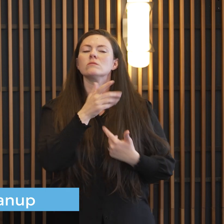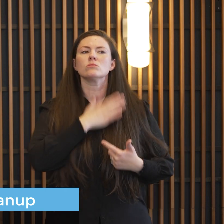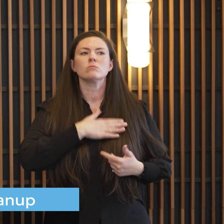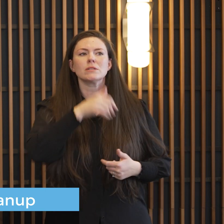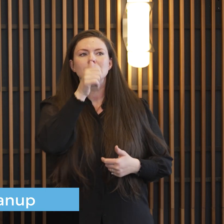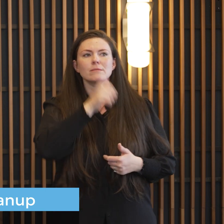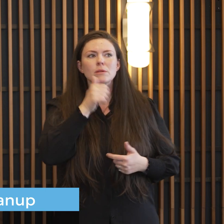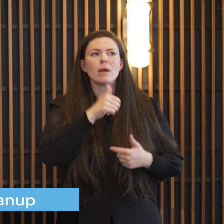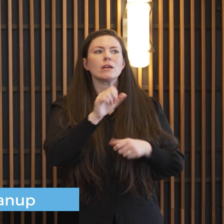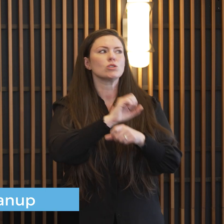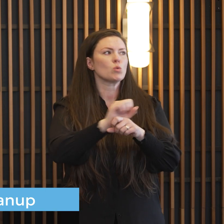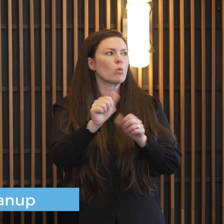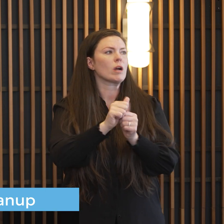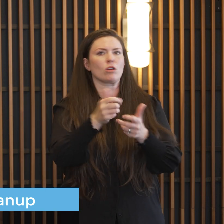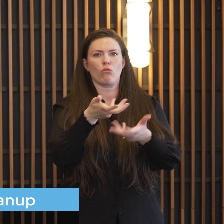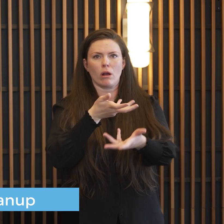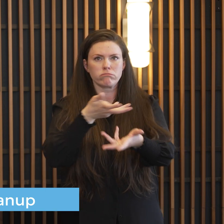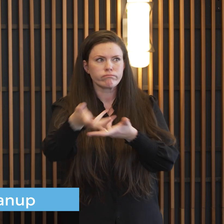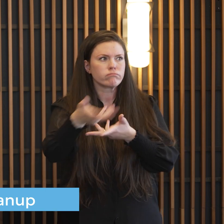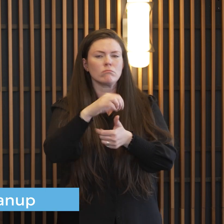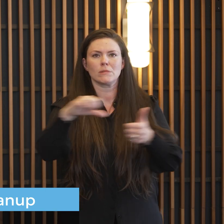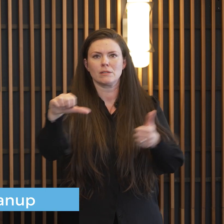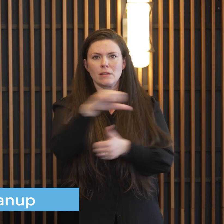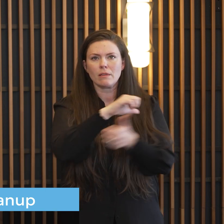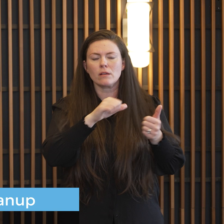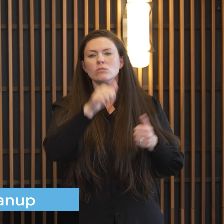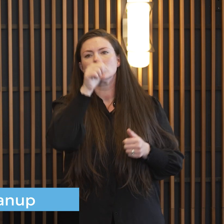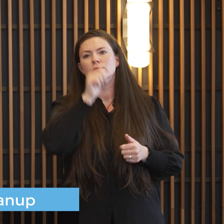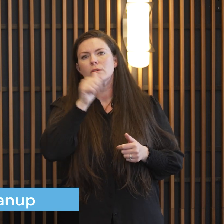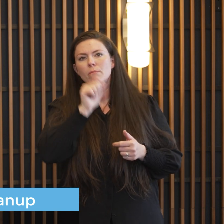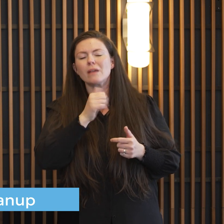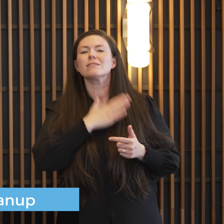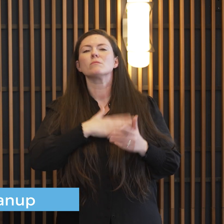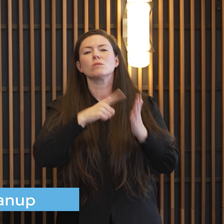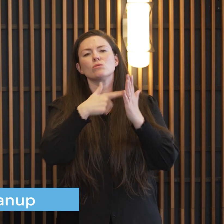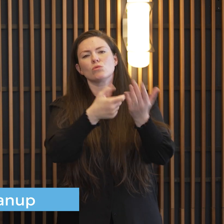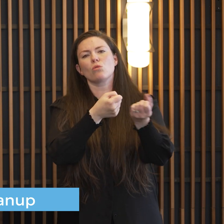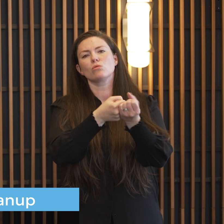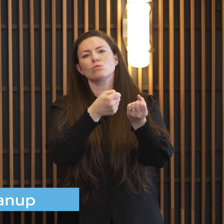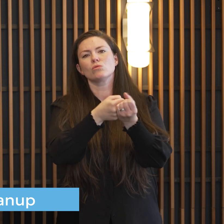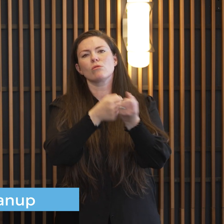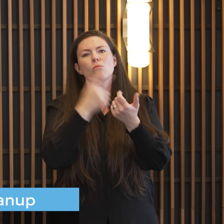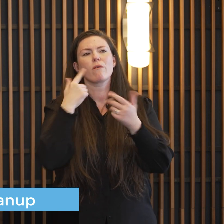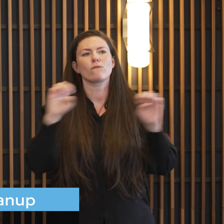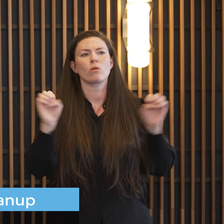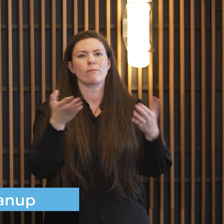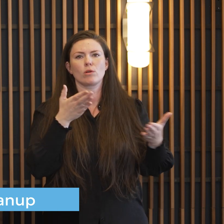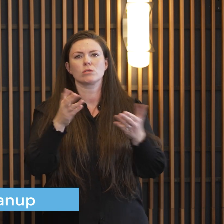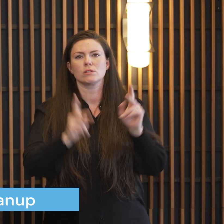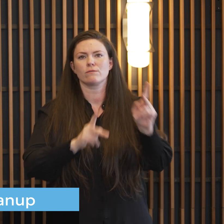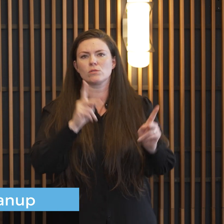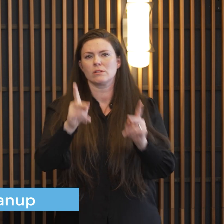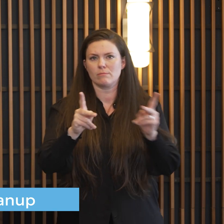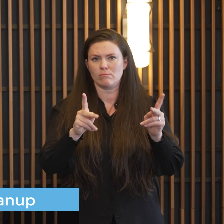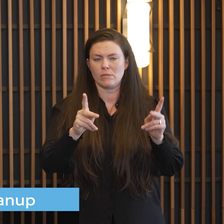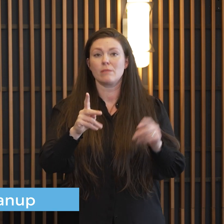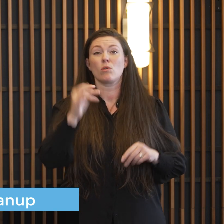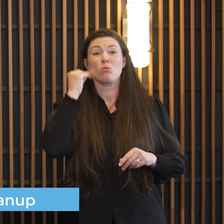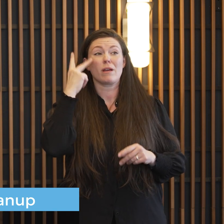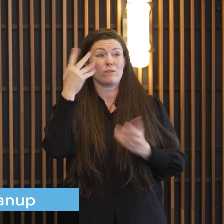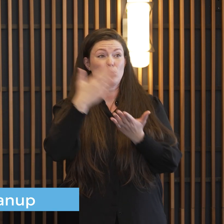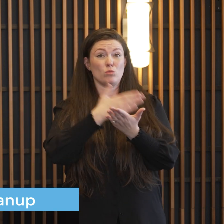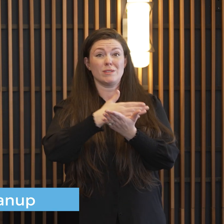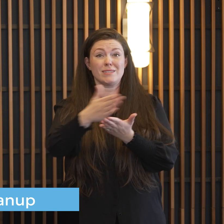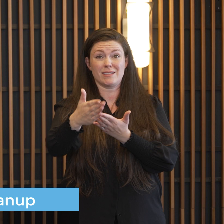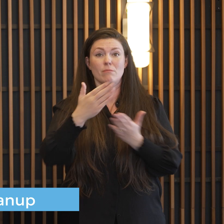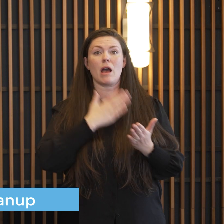please watch for emergency services it give them plenty of room to get around you if they need to